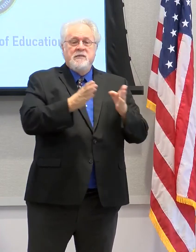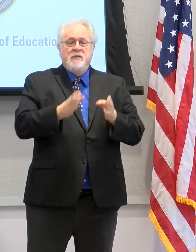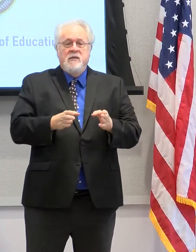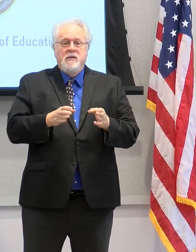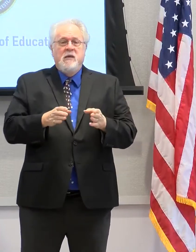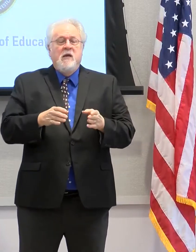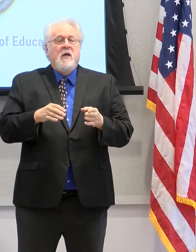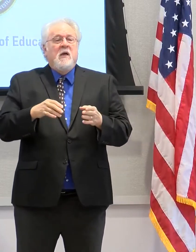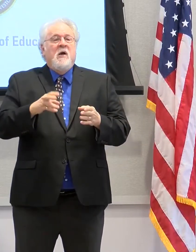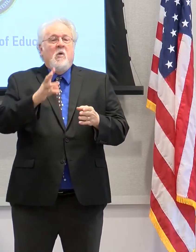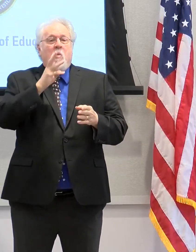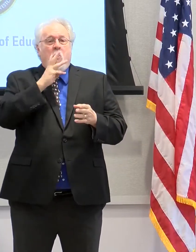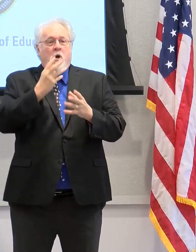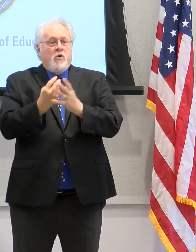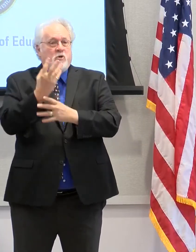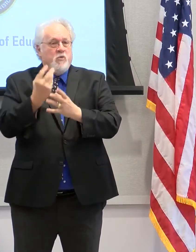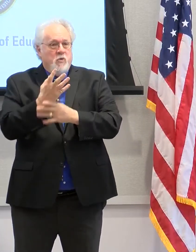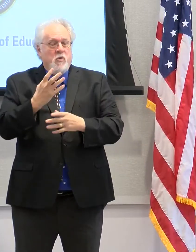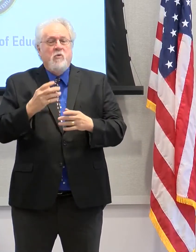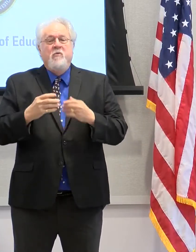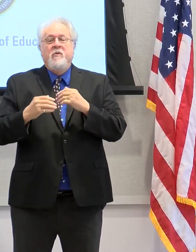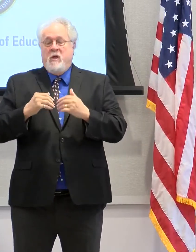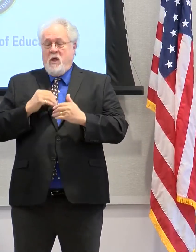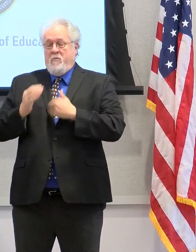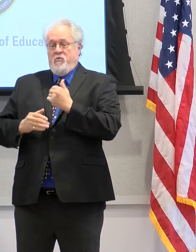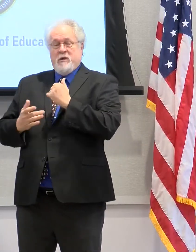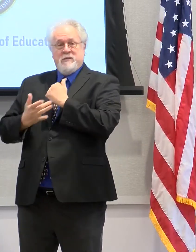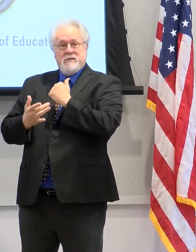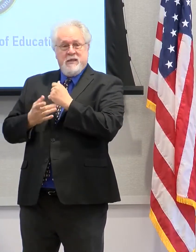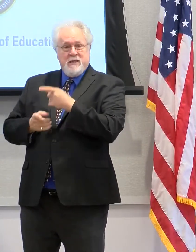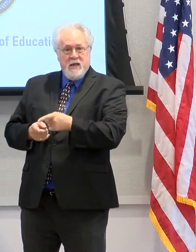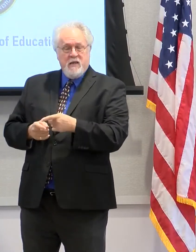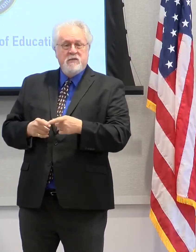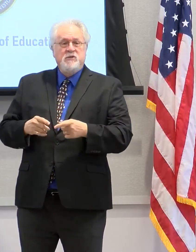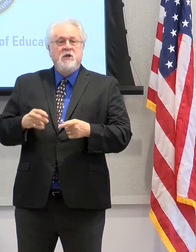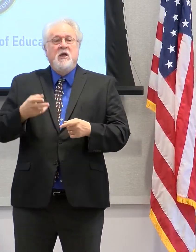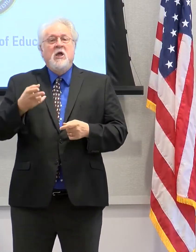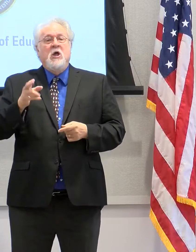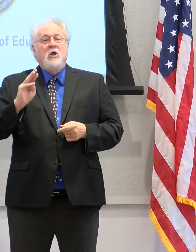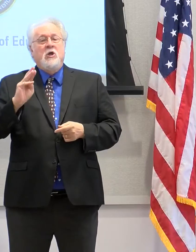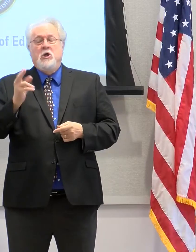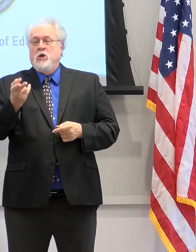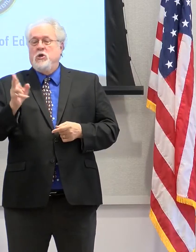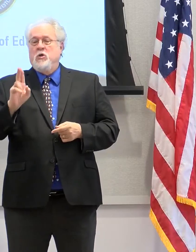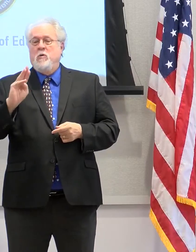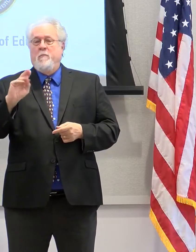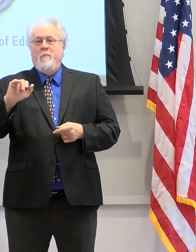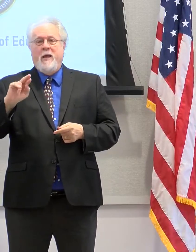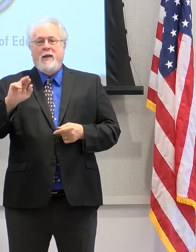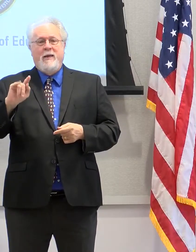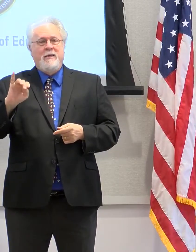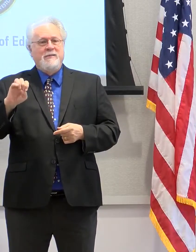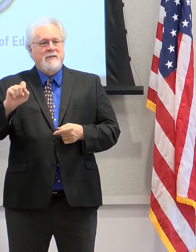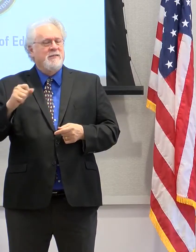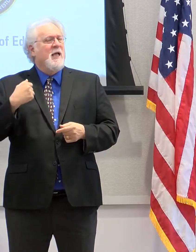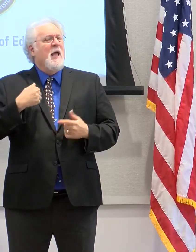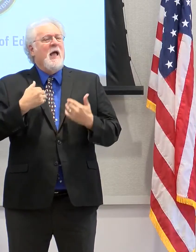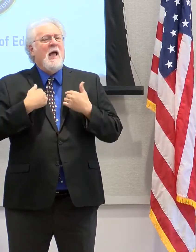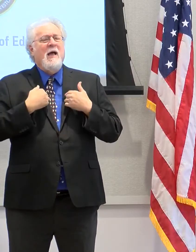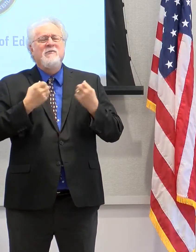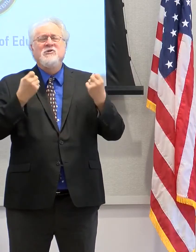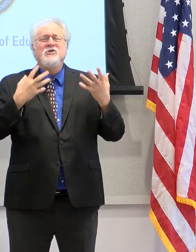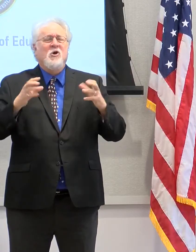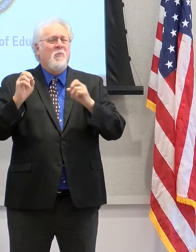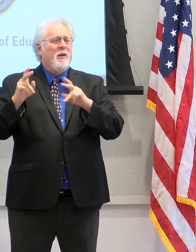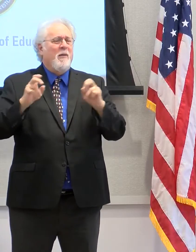aquaponics to process technology, humanities amp. We have so many different opportunities for students